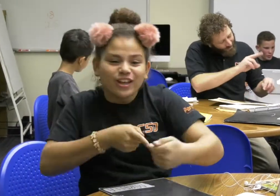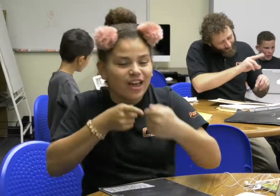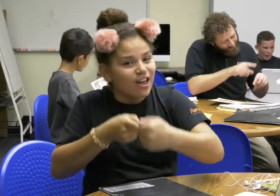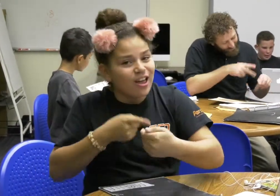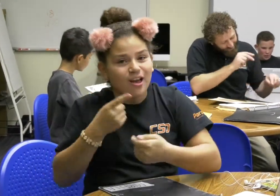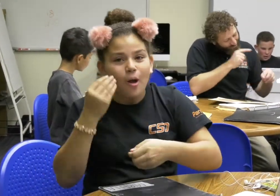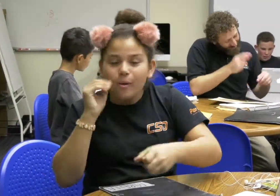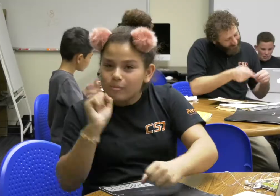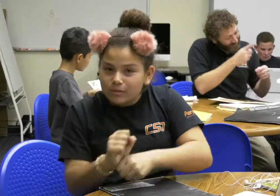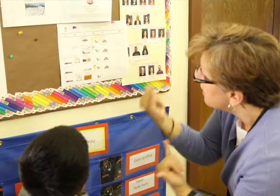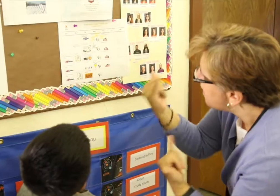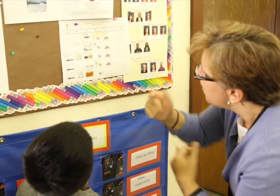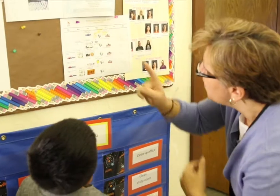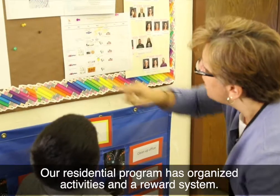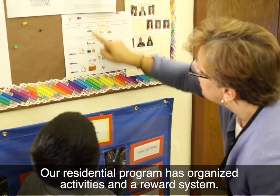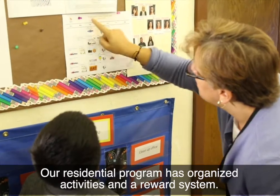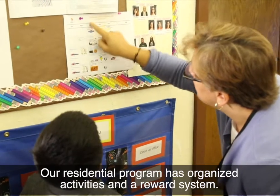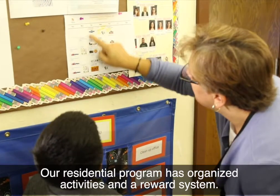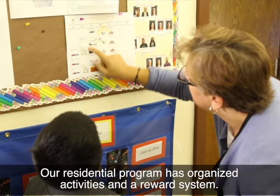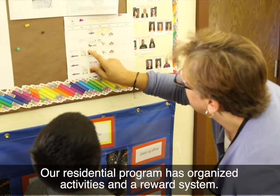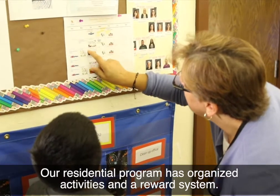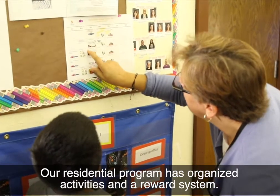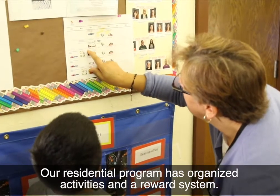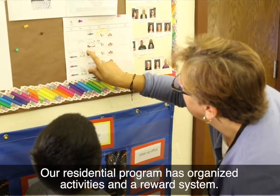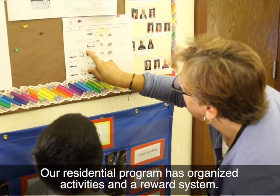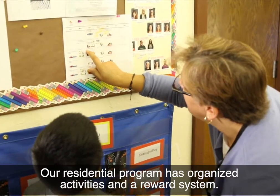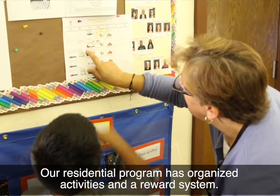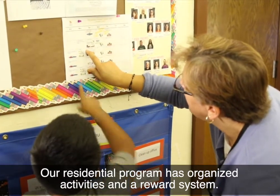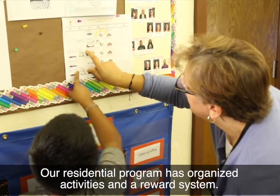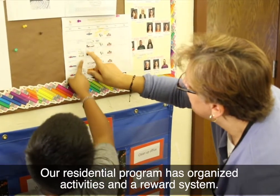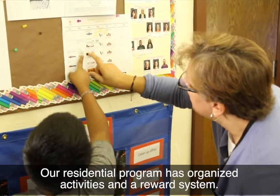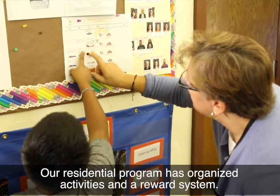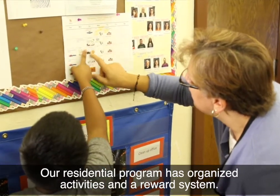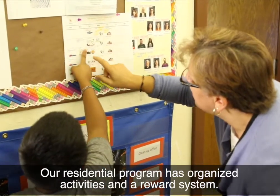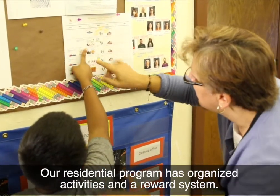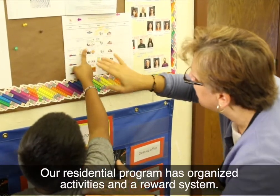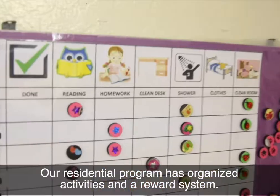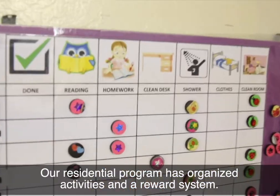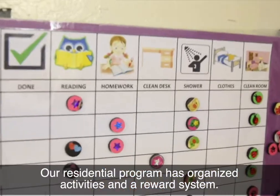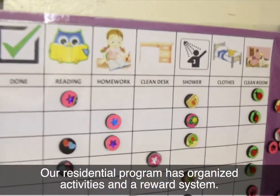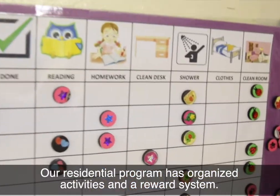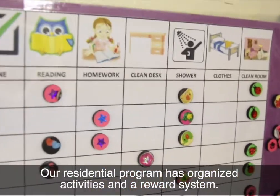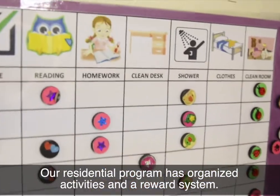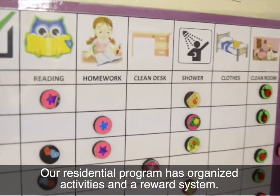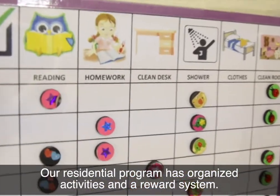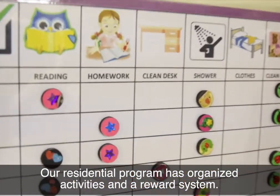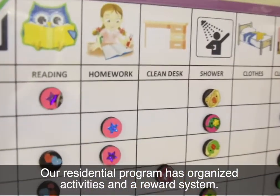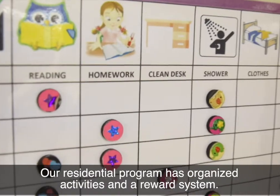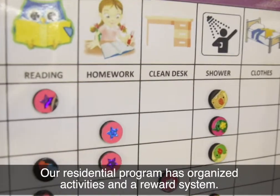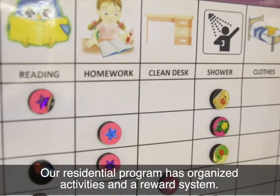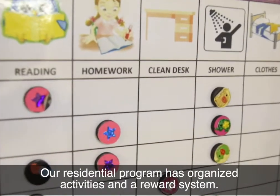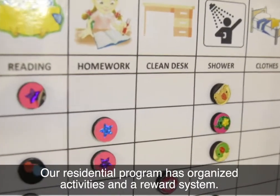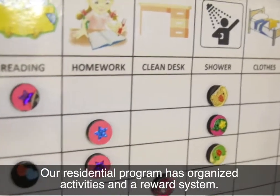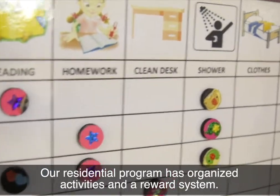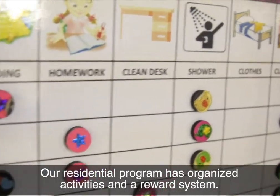or just struggling with homework. Our residential program has organized activities and a reward system.